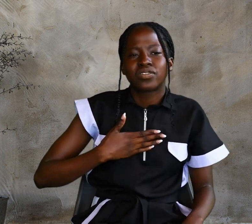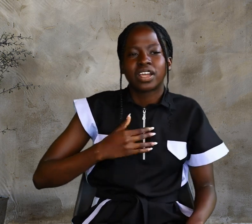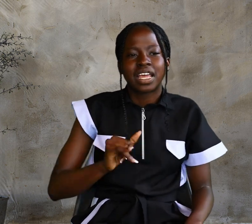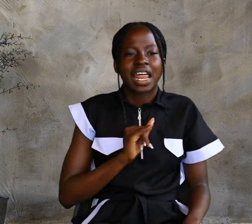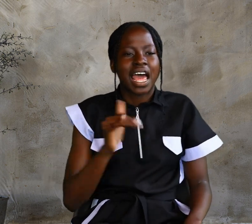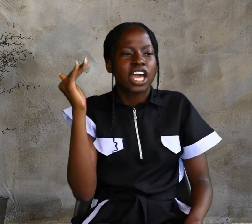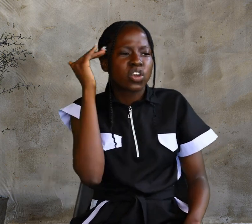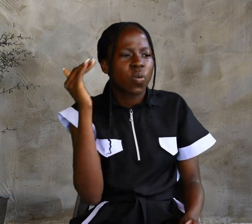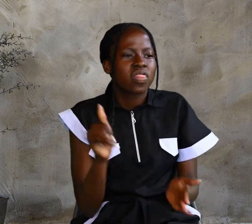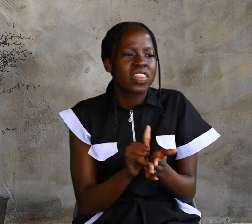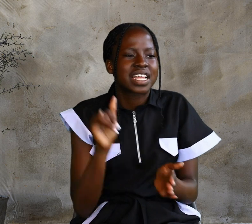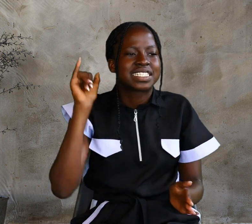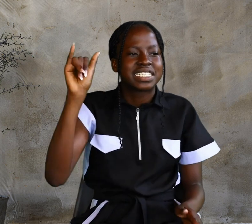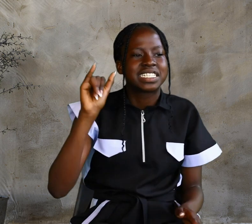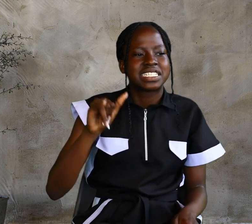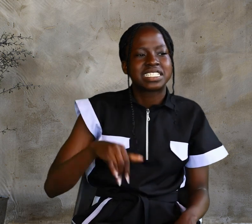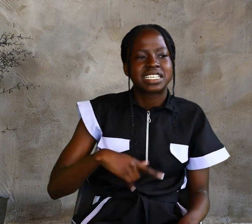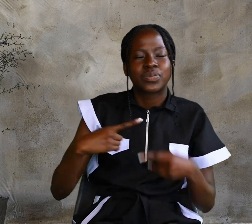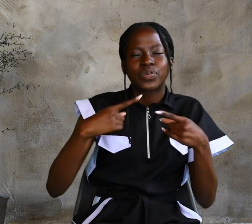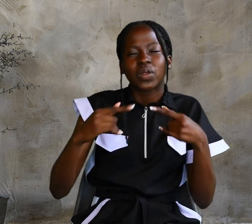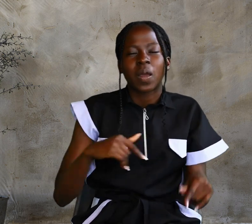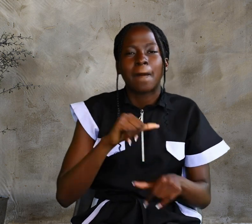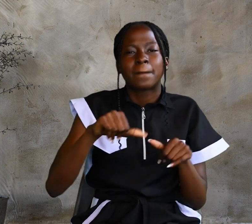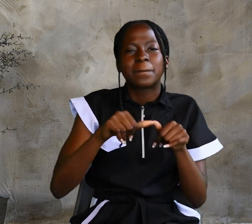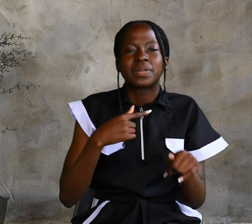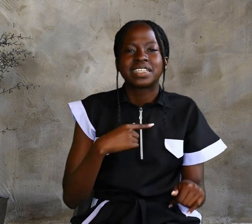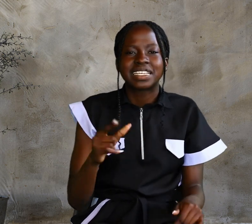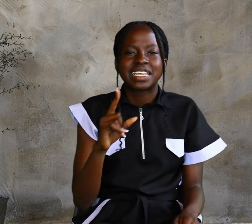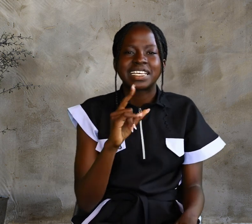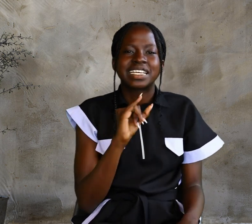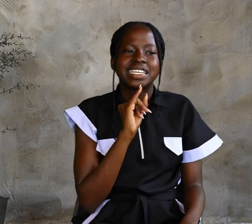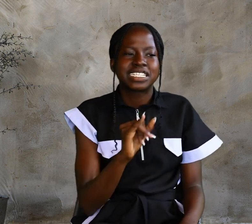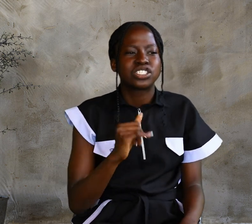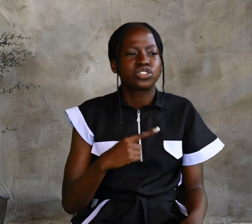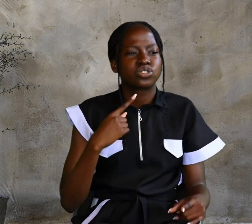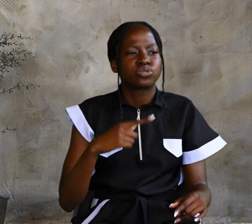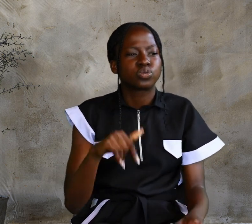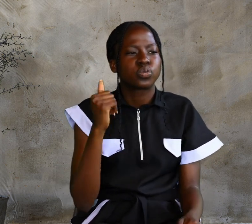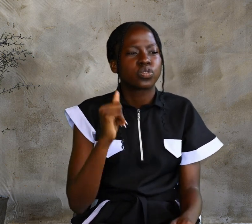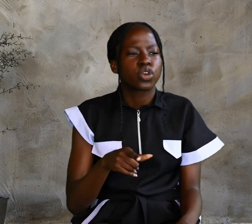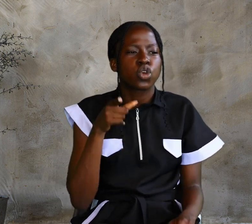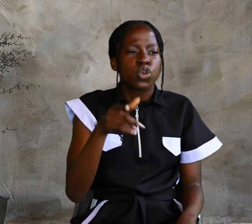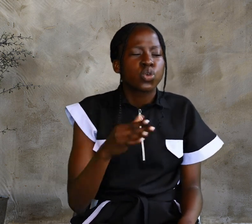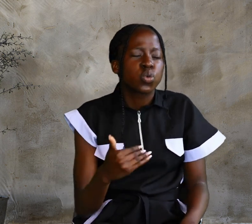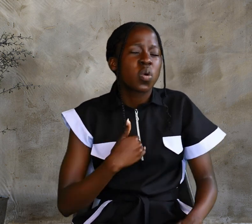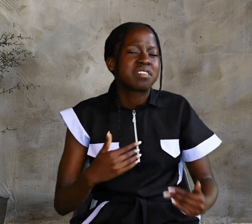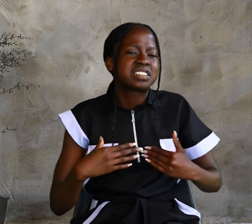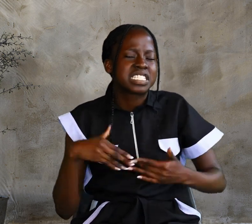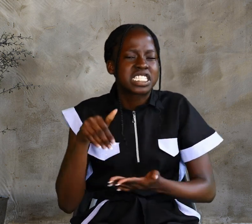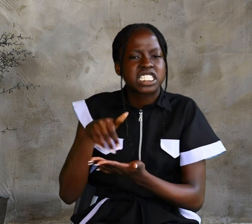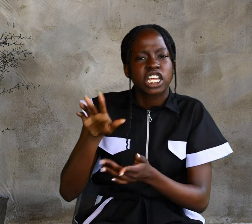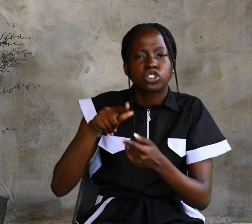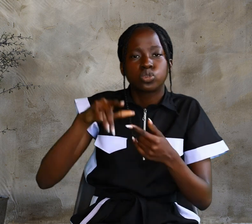his testimony about me is true. You have sent to John, and he has testified to the truth.